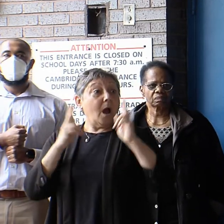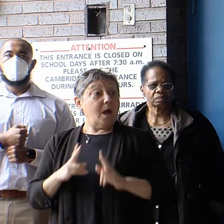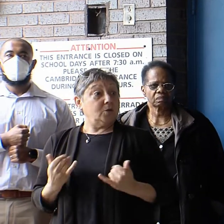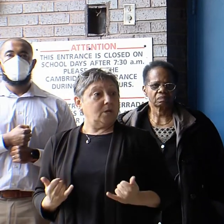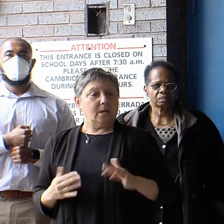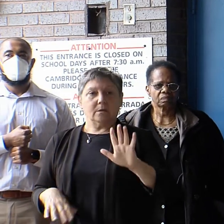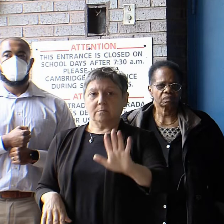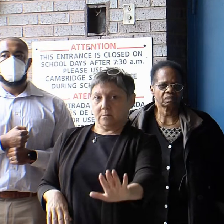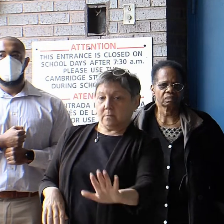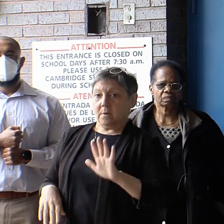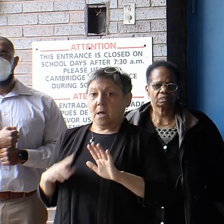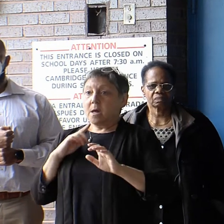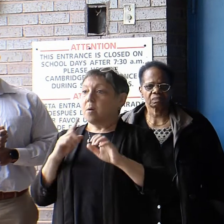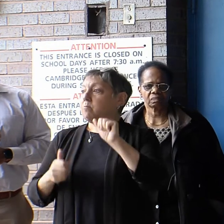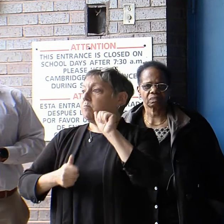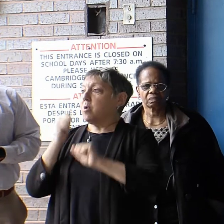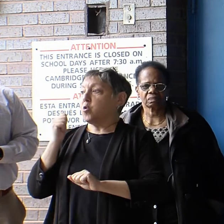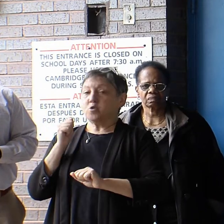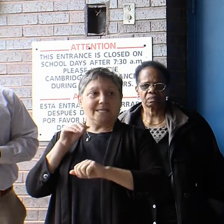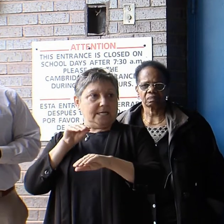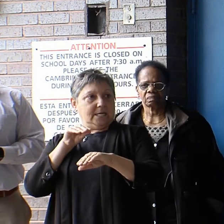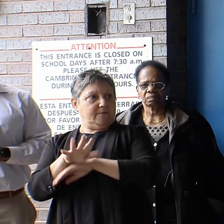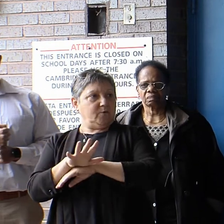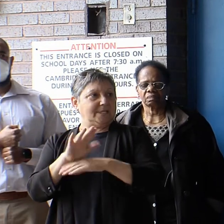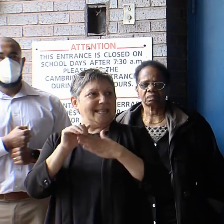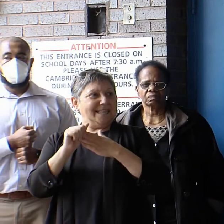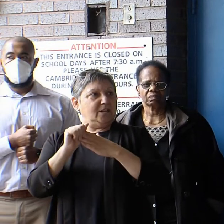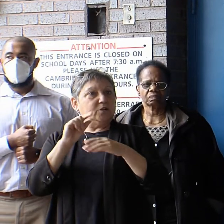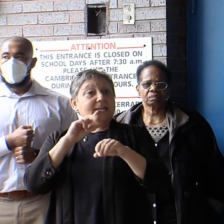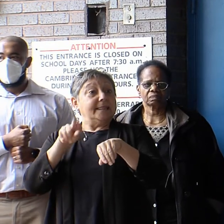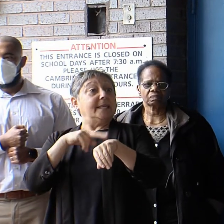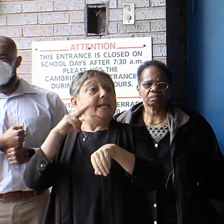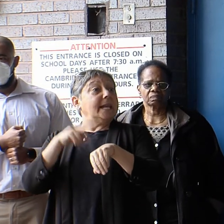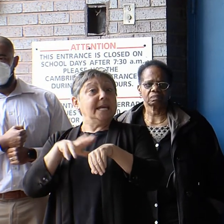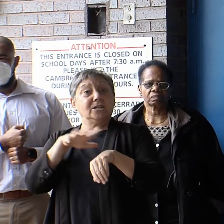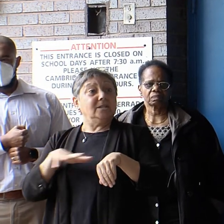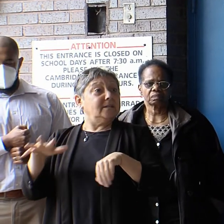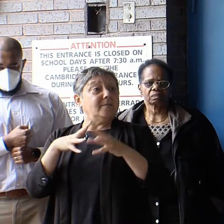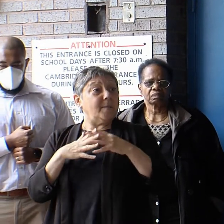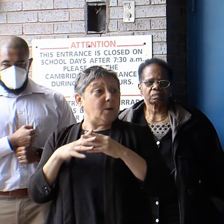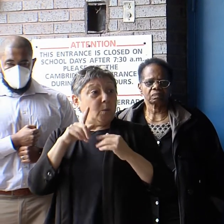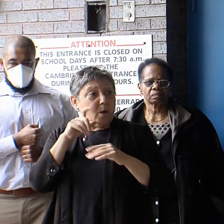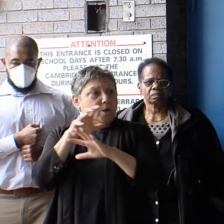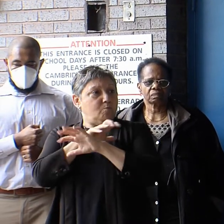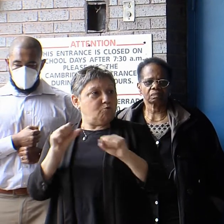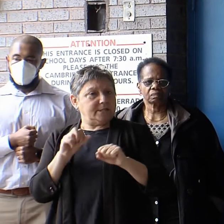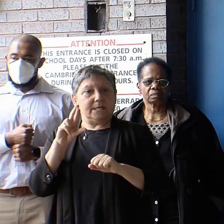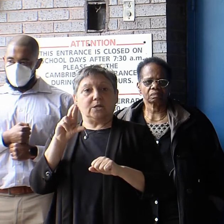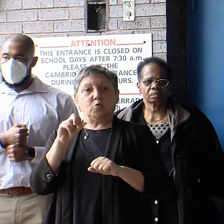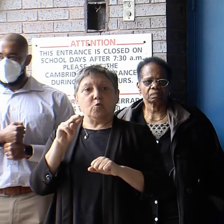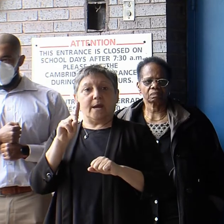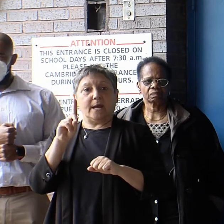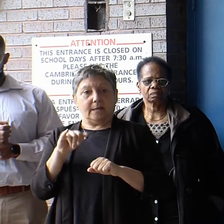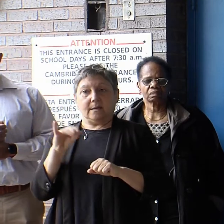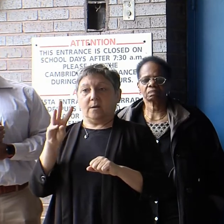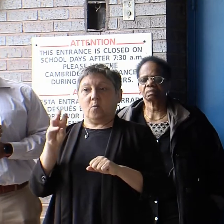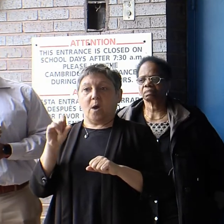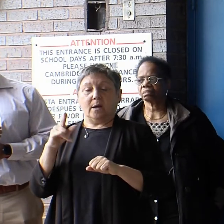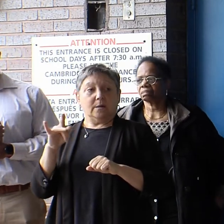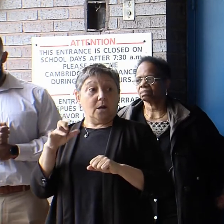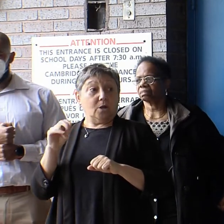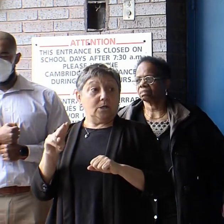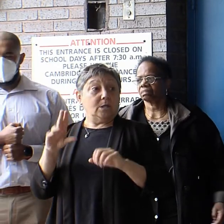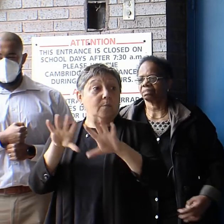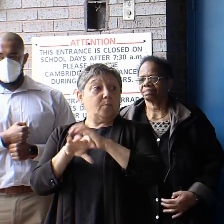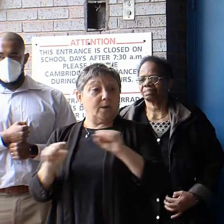with us one of the most influential leaders in the nation in public education. President Randy Weingarten of the American Federation of